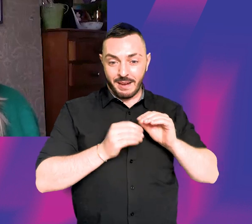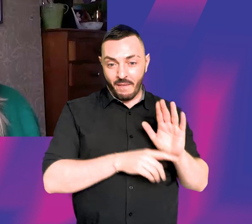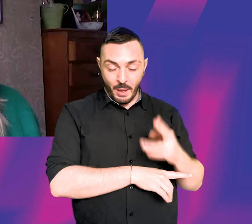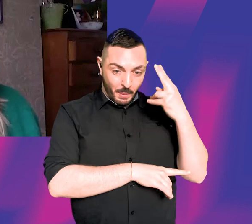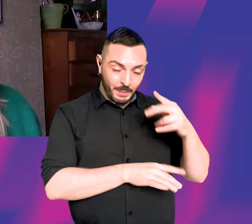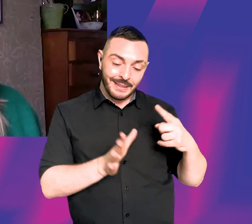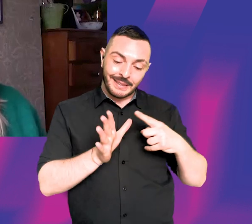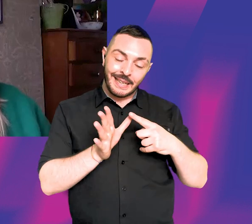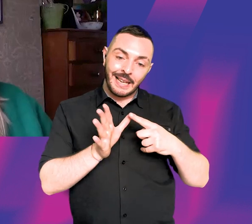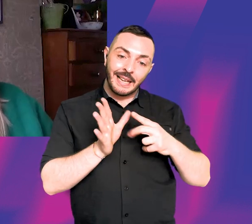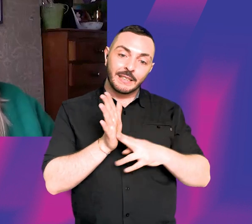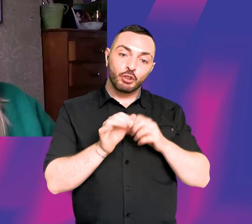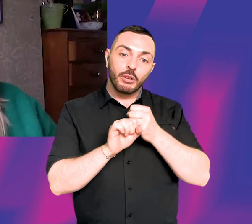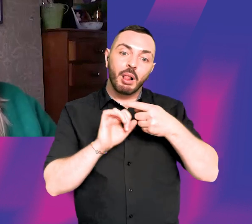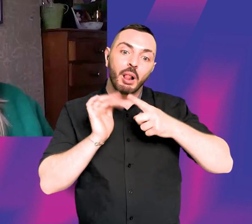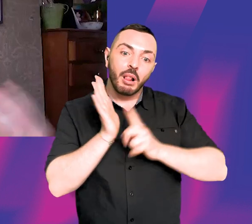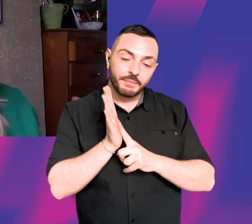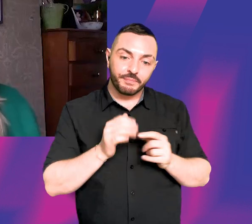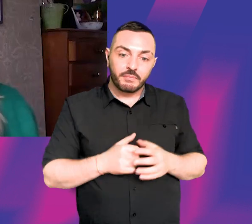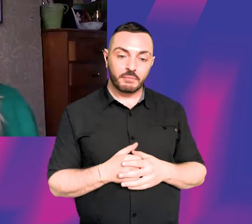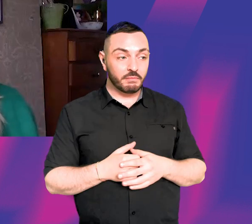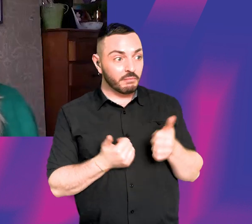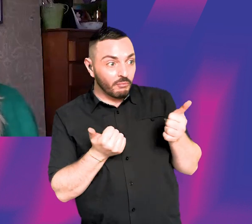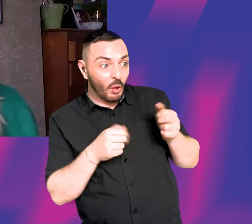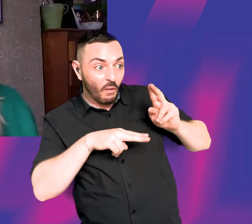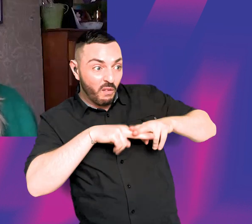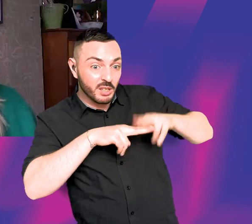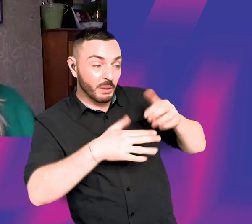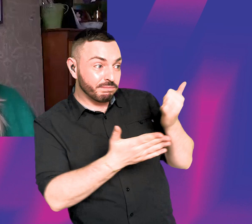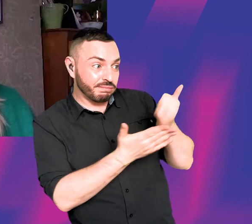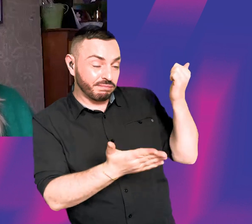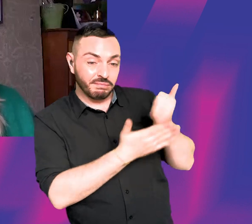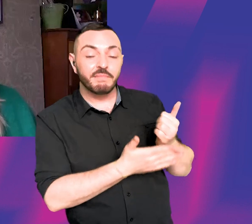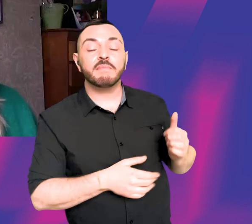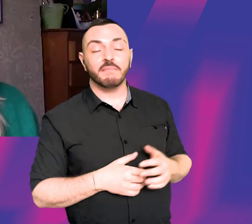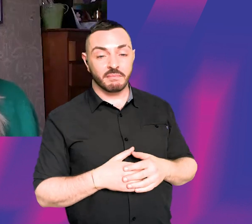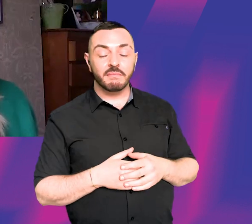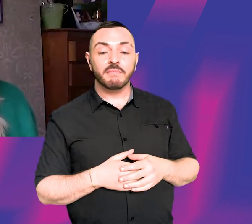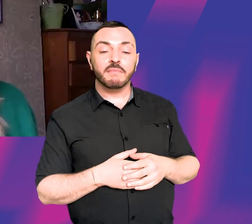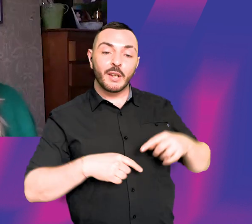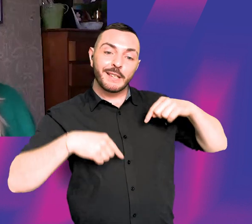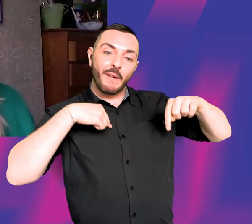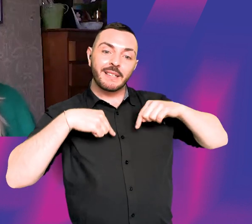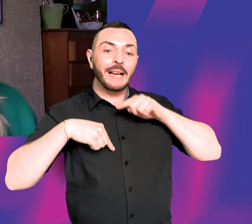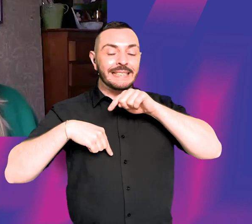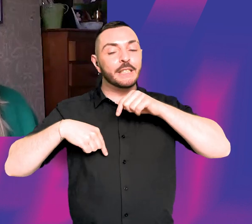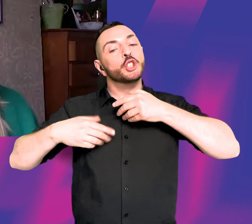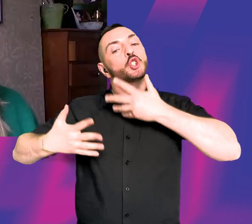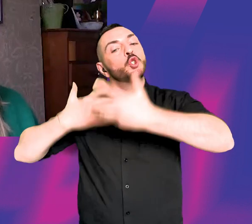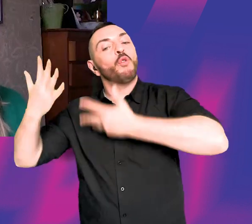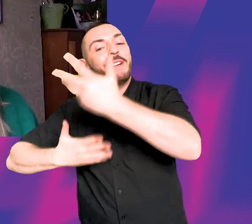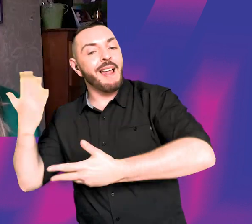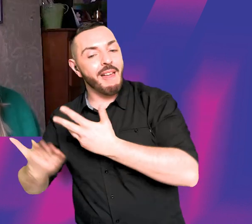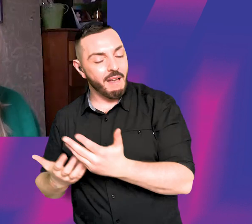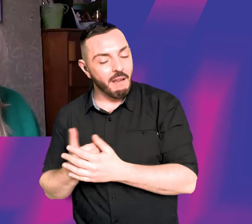Francois Ozon's, you know, he's a great director, and he's, he's a storyteller. He